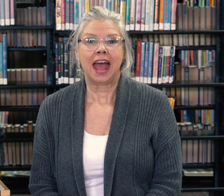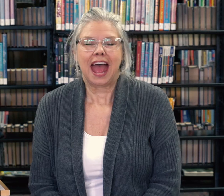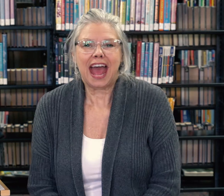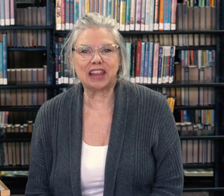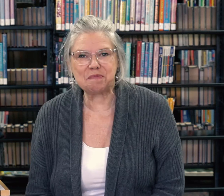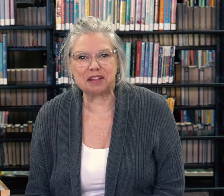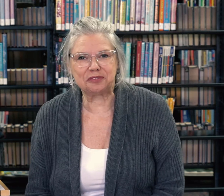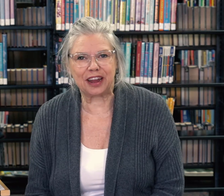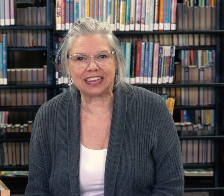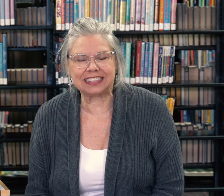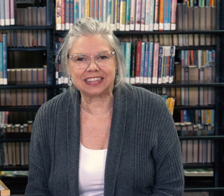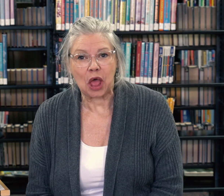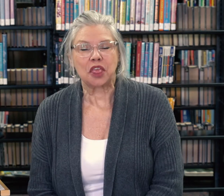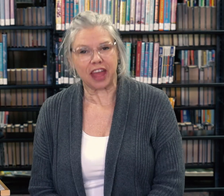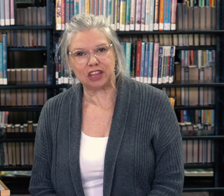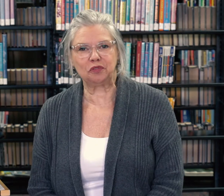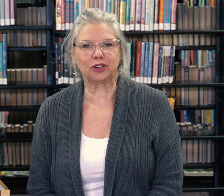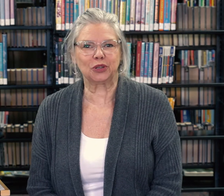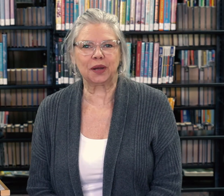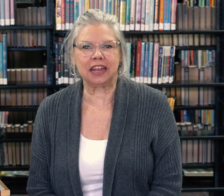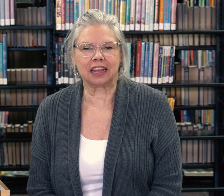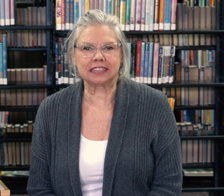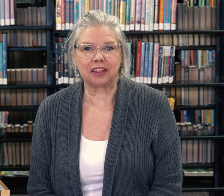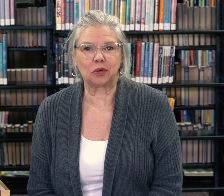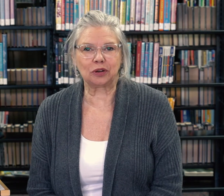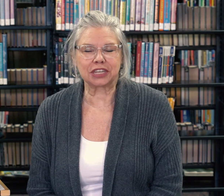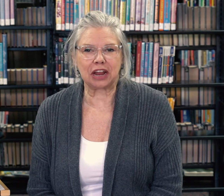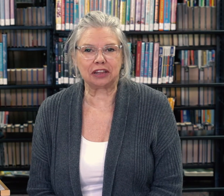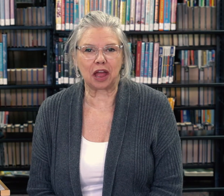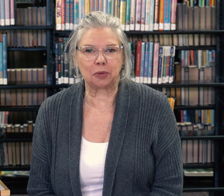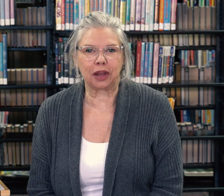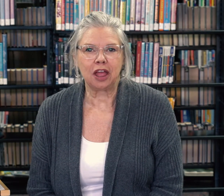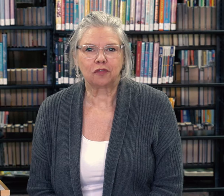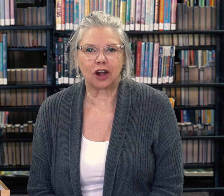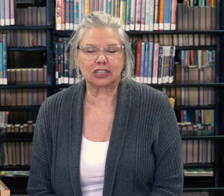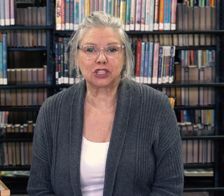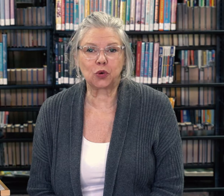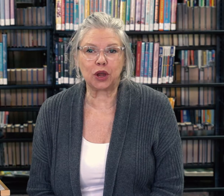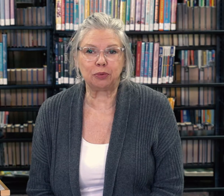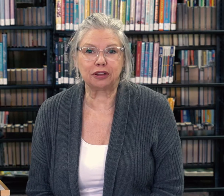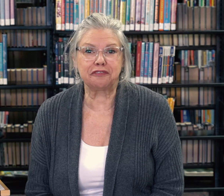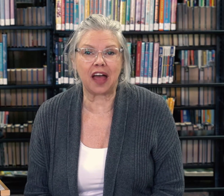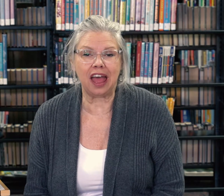Hello, my friends. Thank you for joining us at the Orange County Library for our storybook fun.